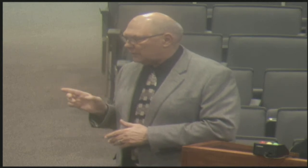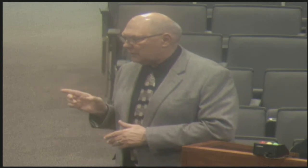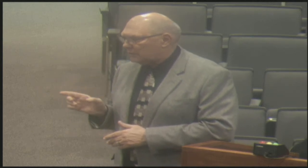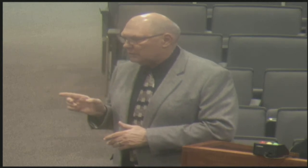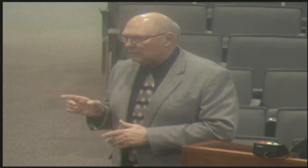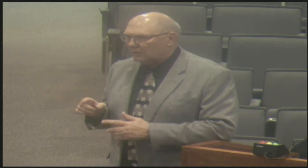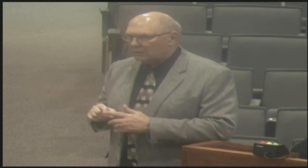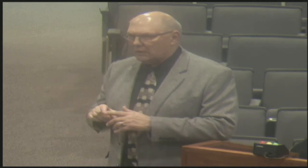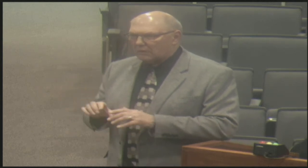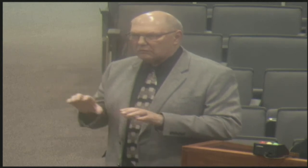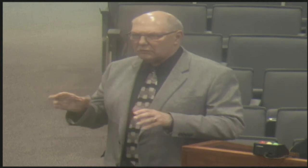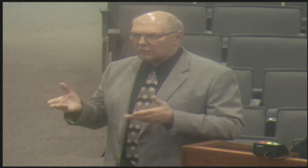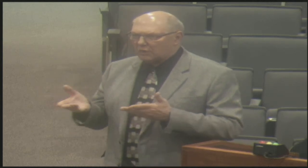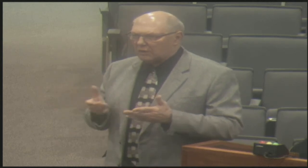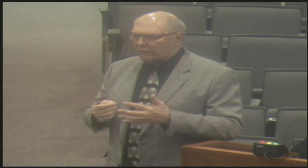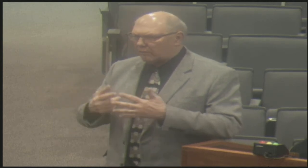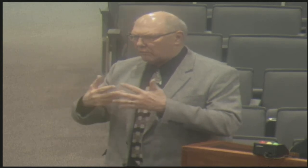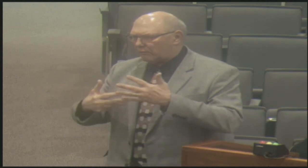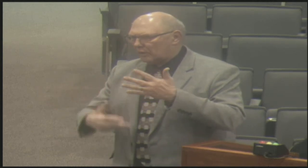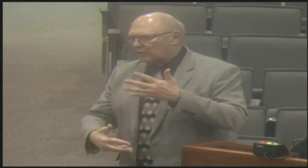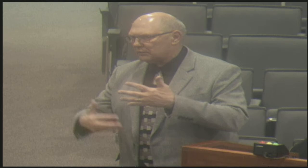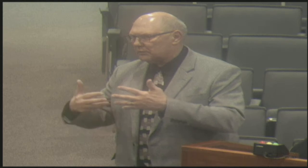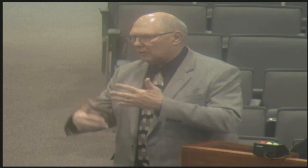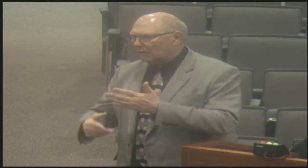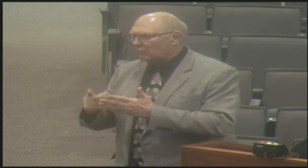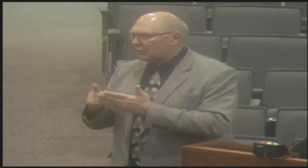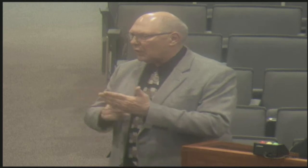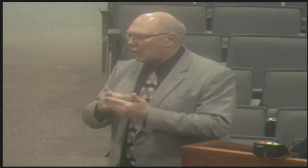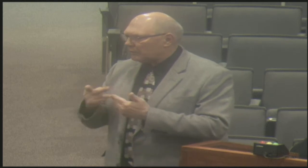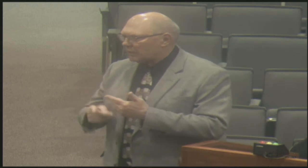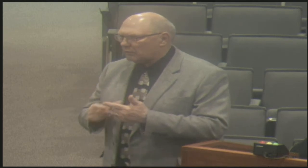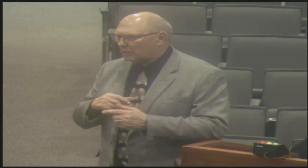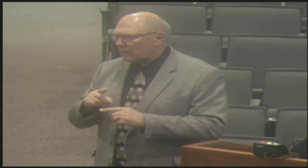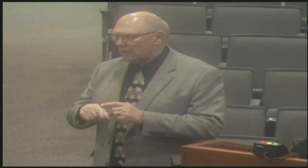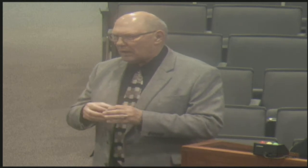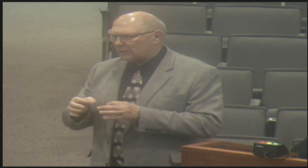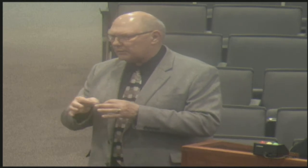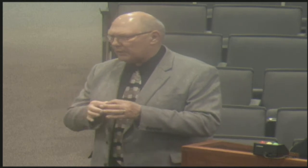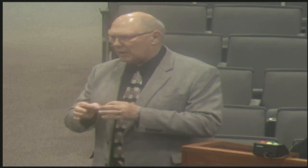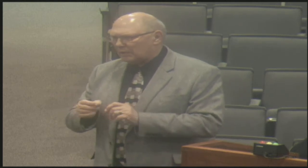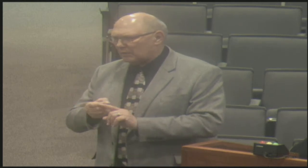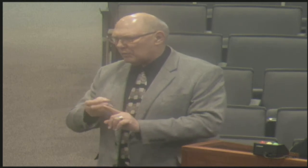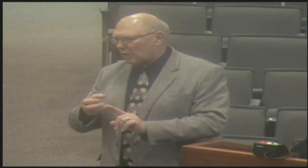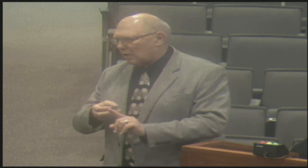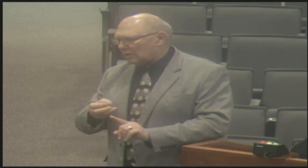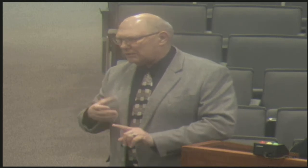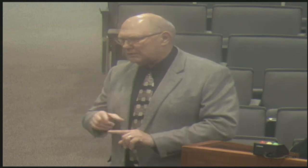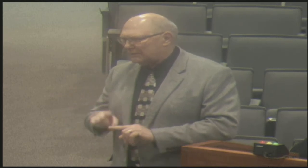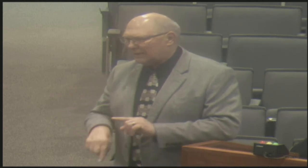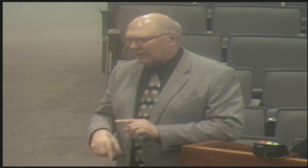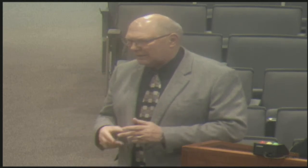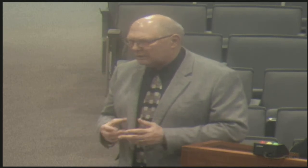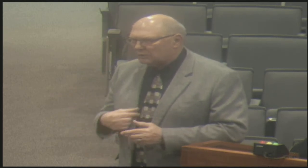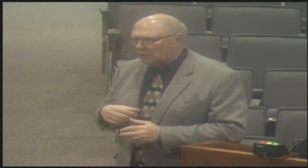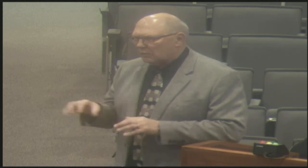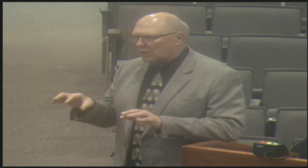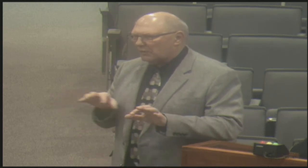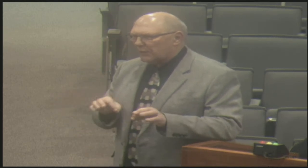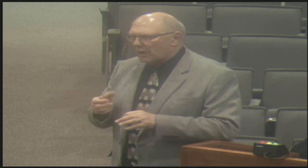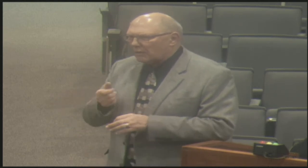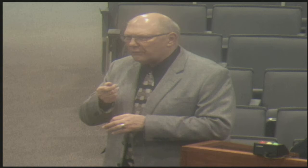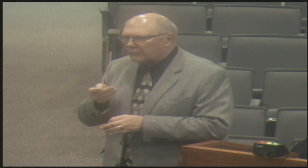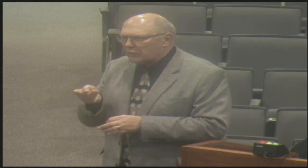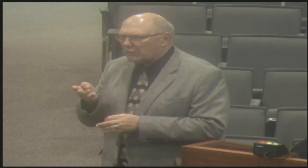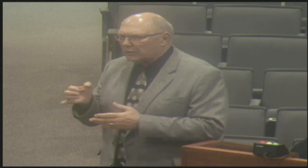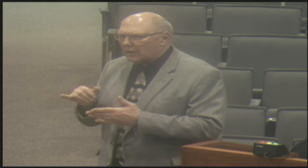have the Nebraska Commission for the Deaf and Hard of Hearing in the state. And they provide a tremendous amount of resources and services. And certainly I could not